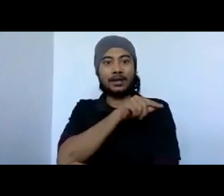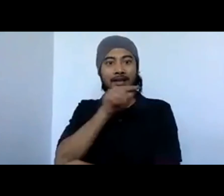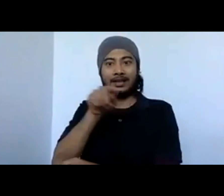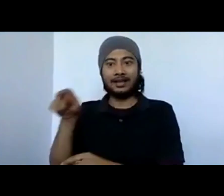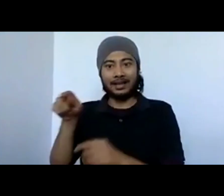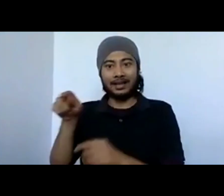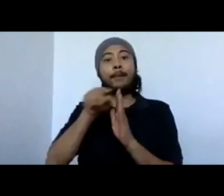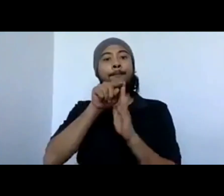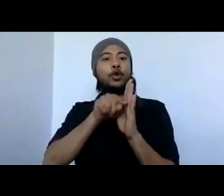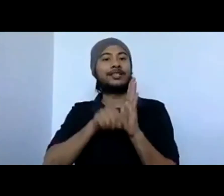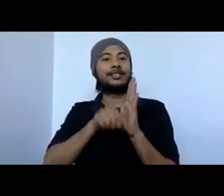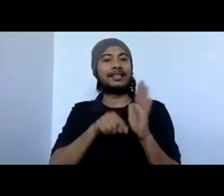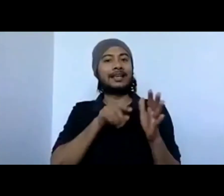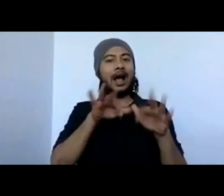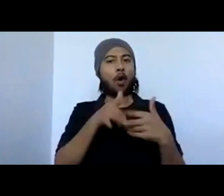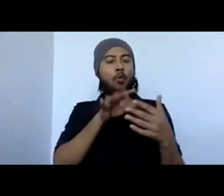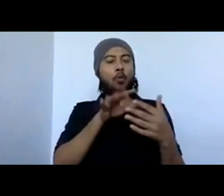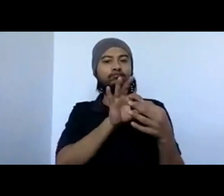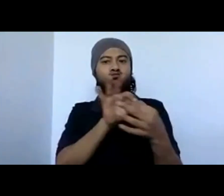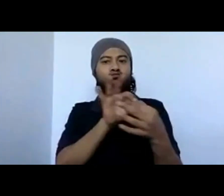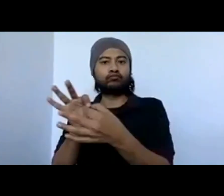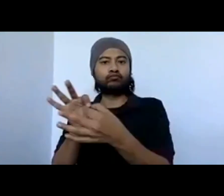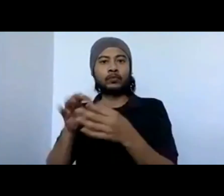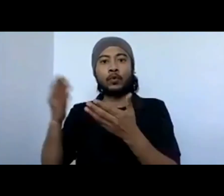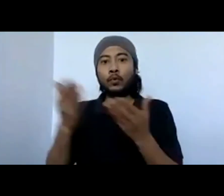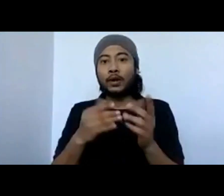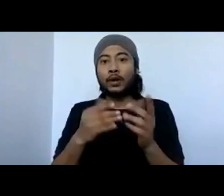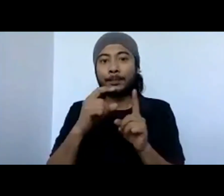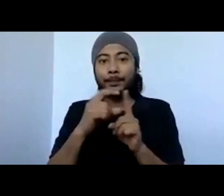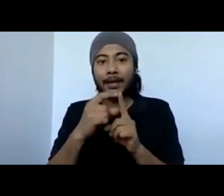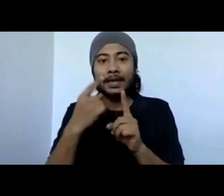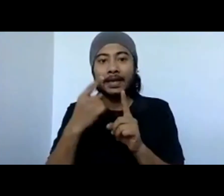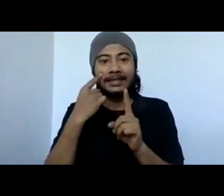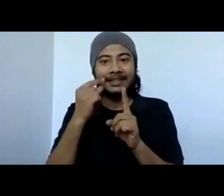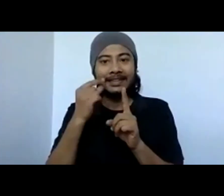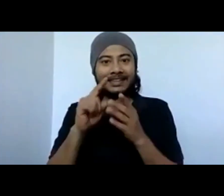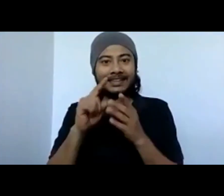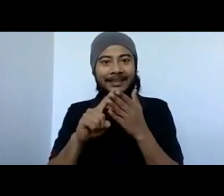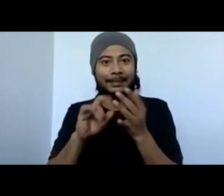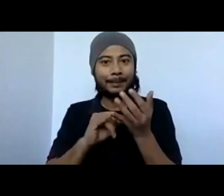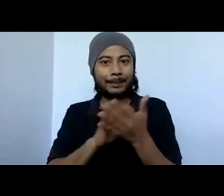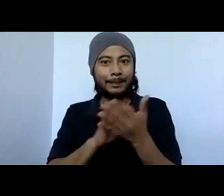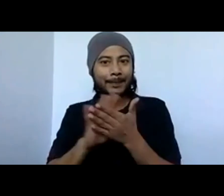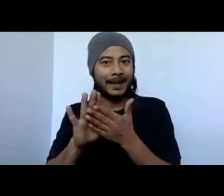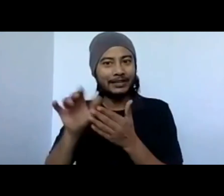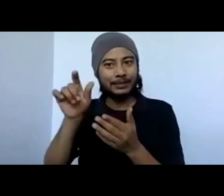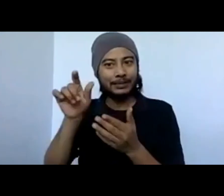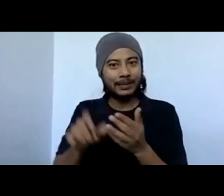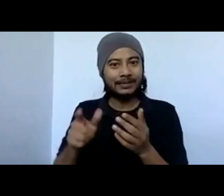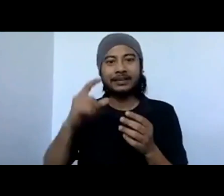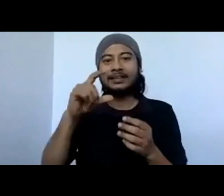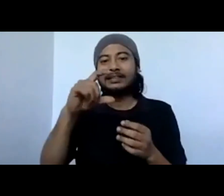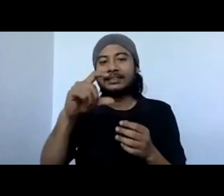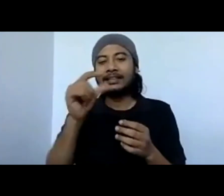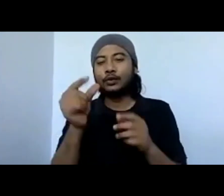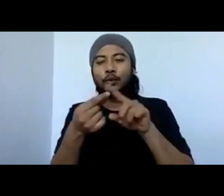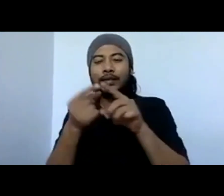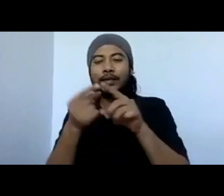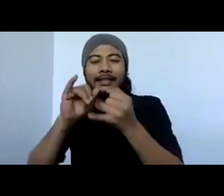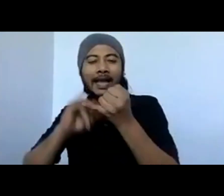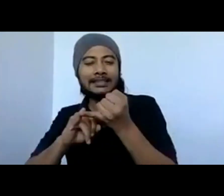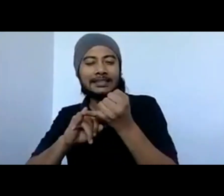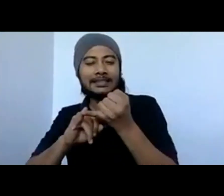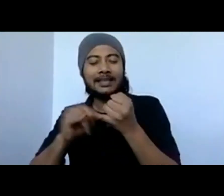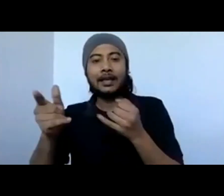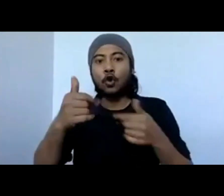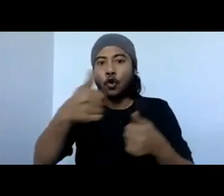first of all, I would invite Dibesh Sharma, who is presently director at Cuts International, where he heads the Cuts Center for